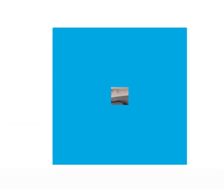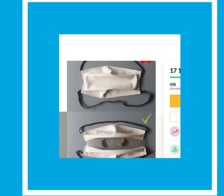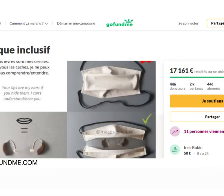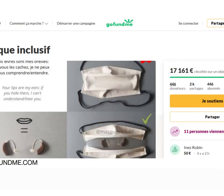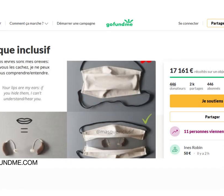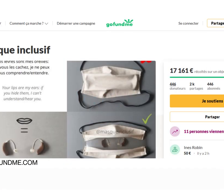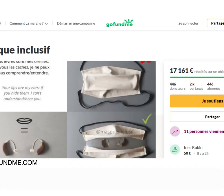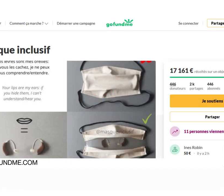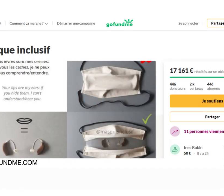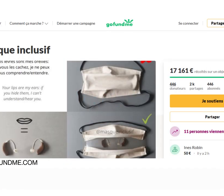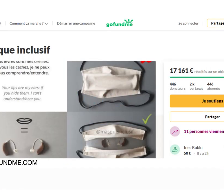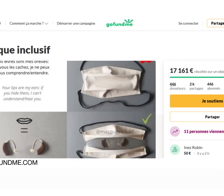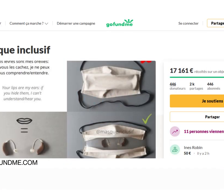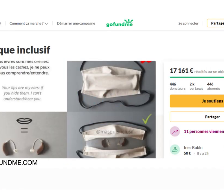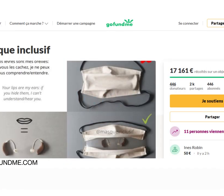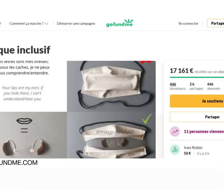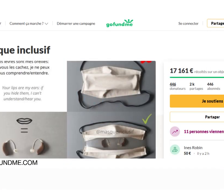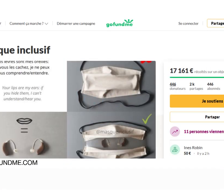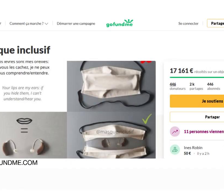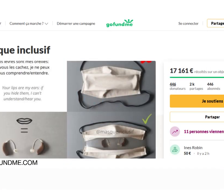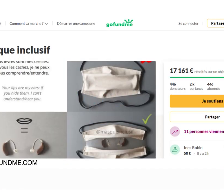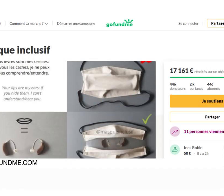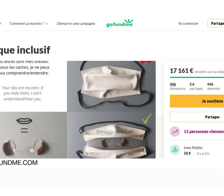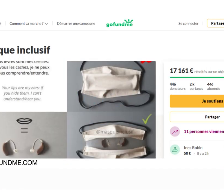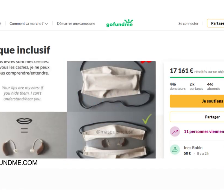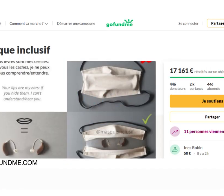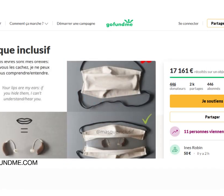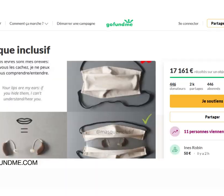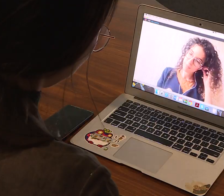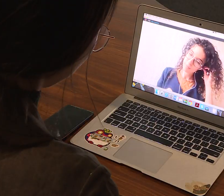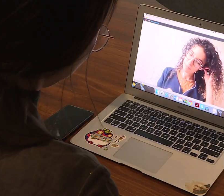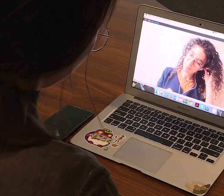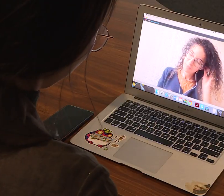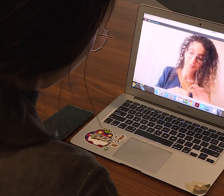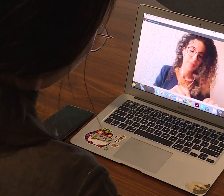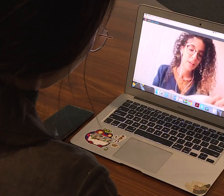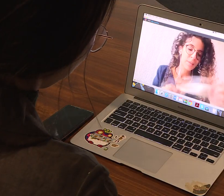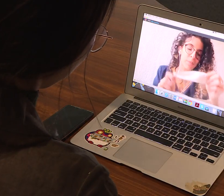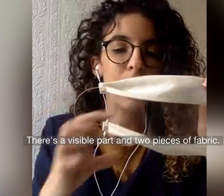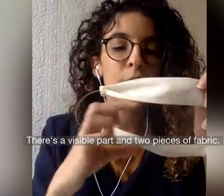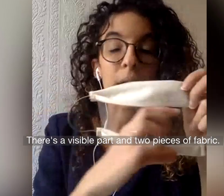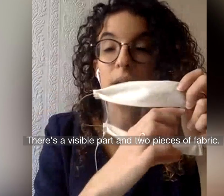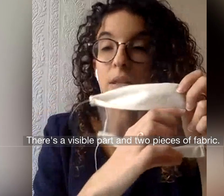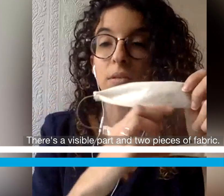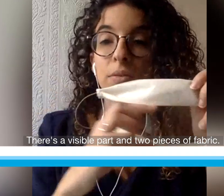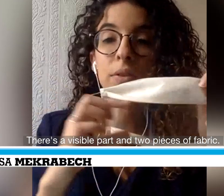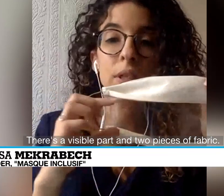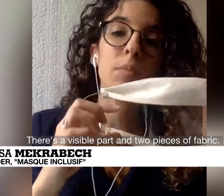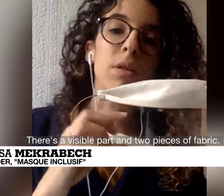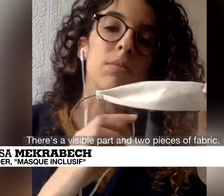The euros for her inclusive mask project. She herself wears a hearing aid. There is a part visible.